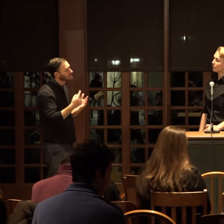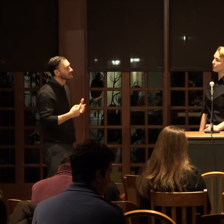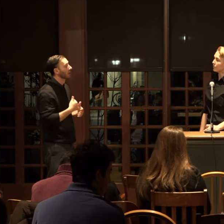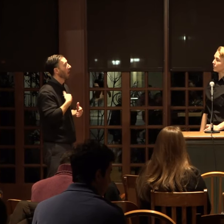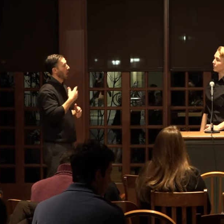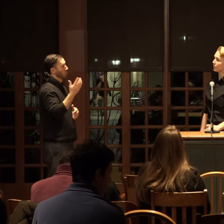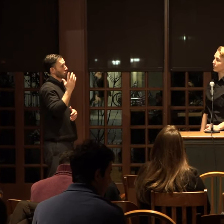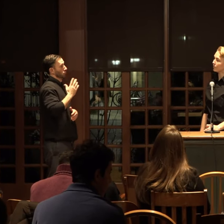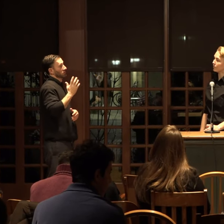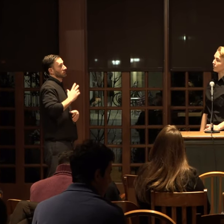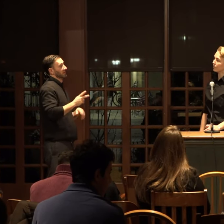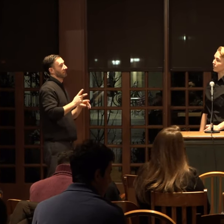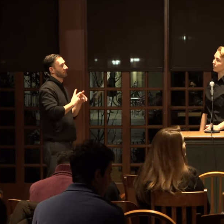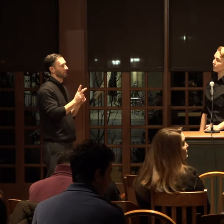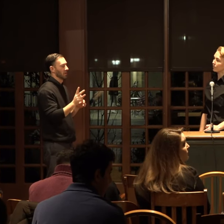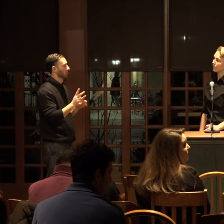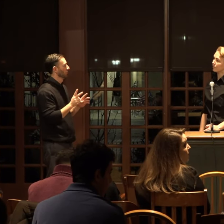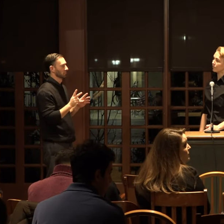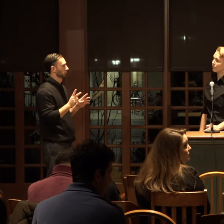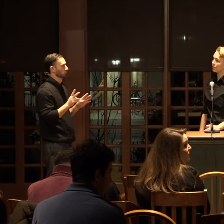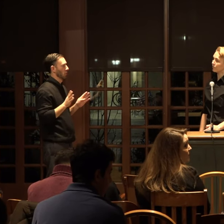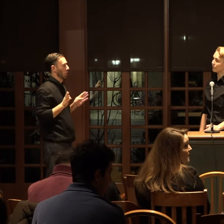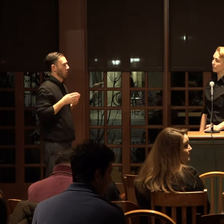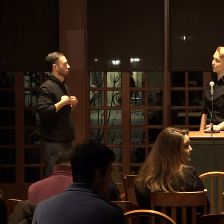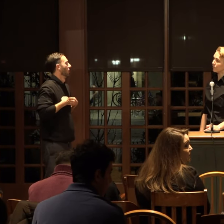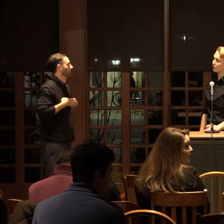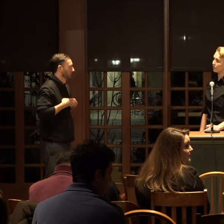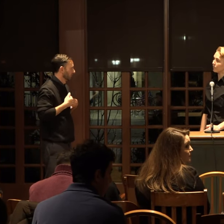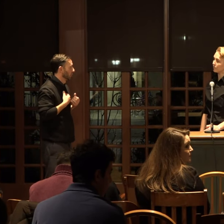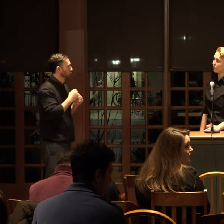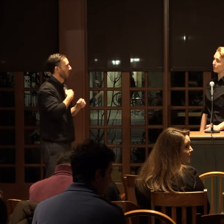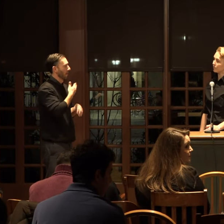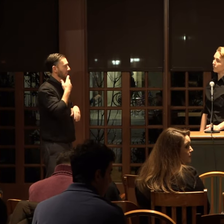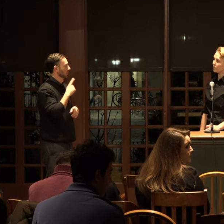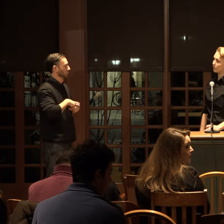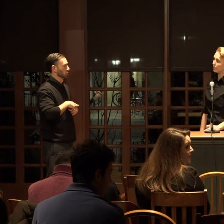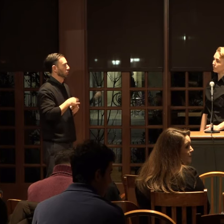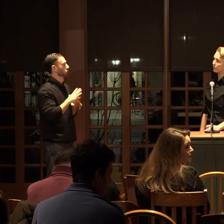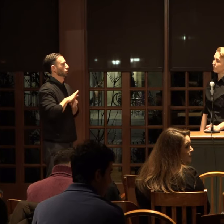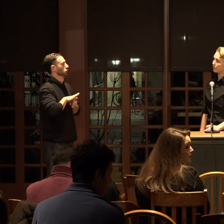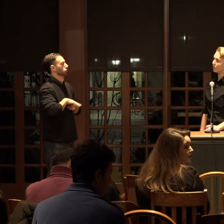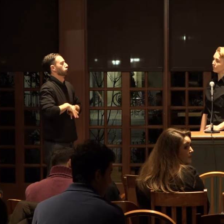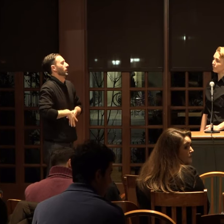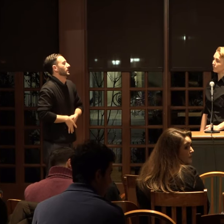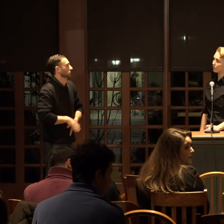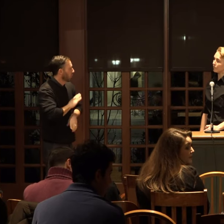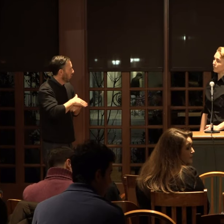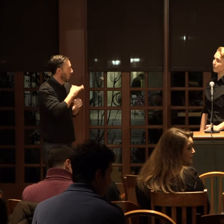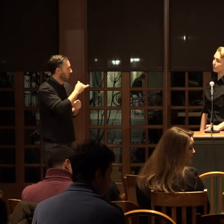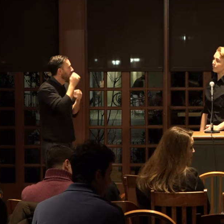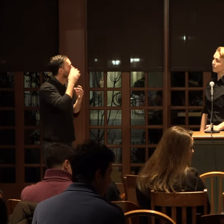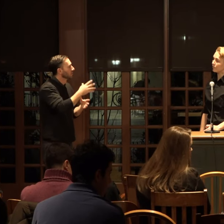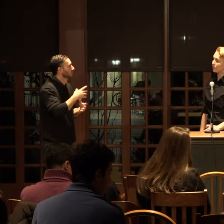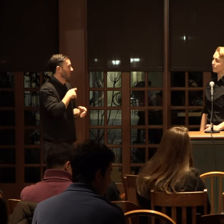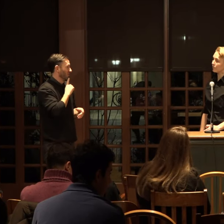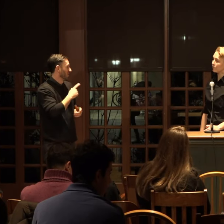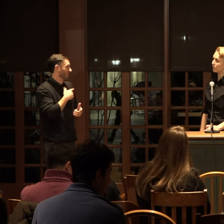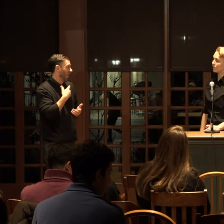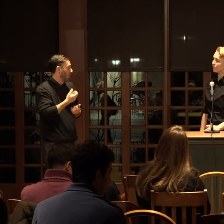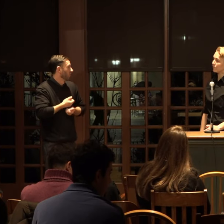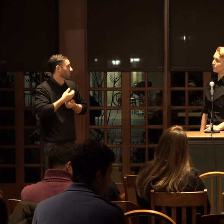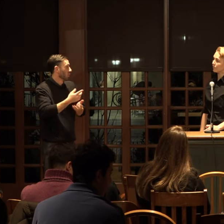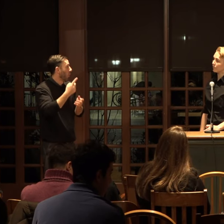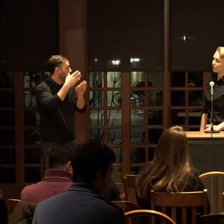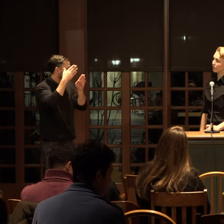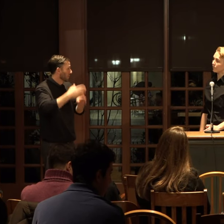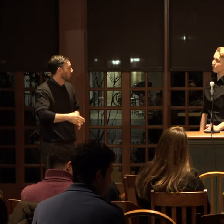used to be very closed off about that. I did my best to suppress all of that information. I only ever really told one